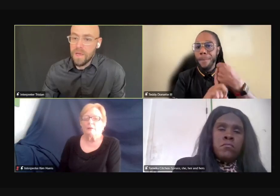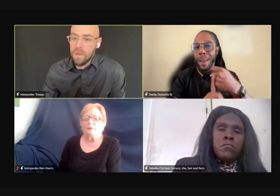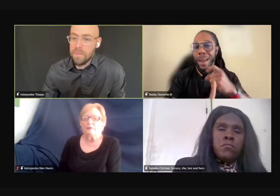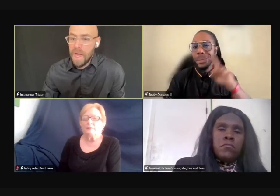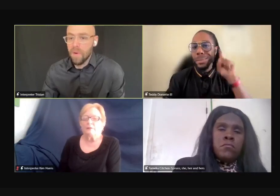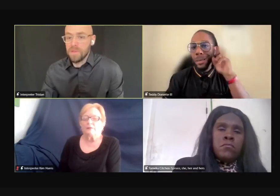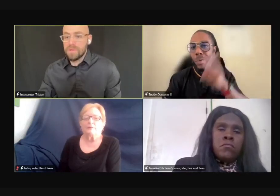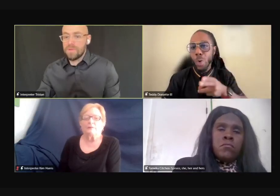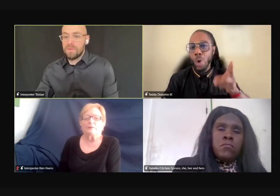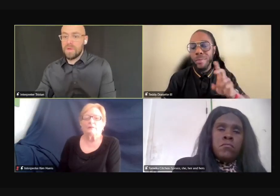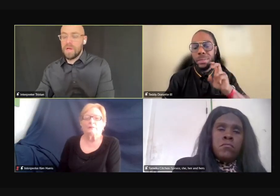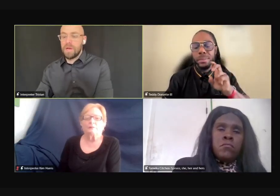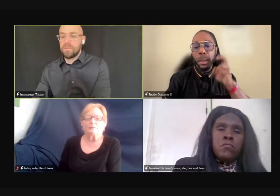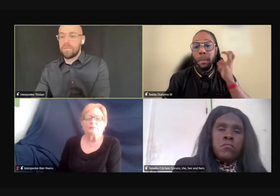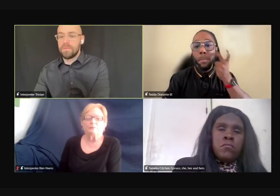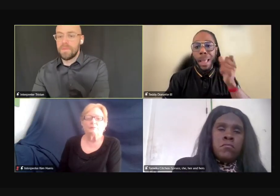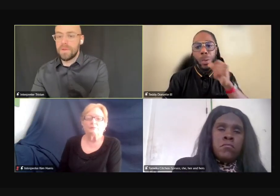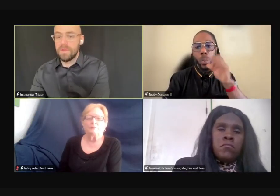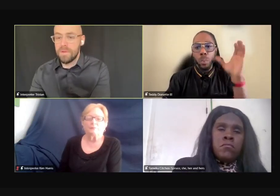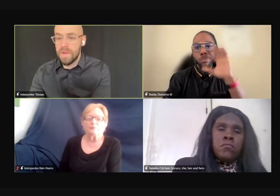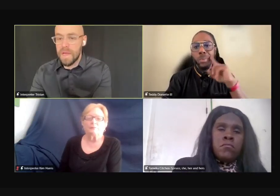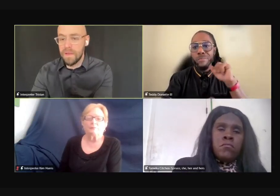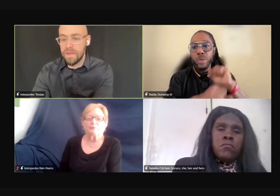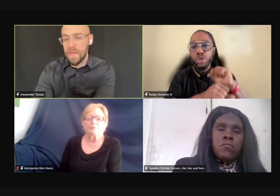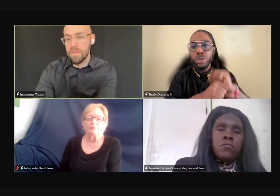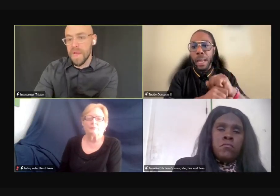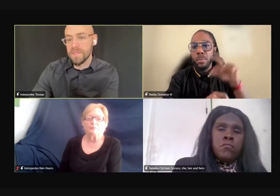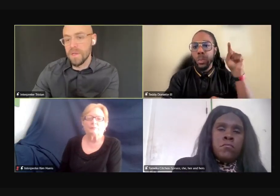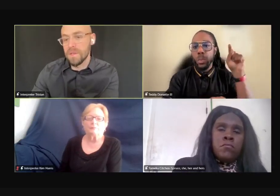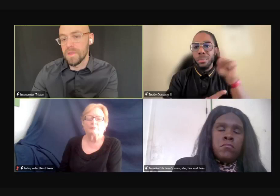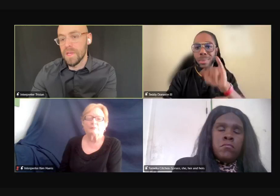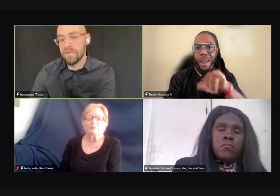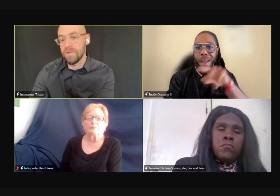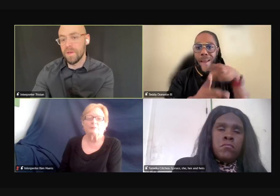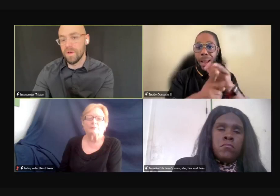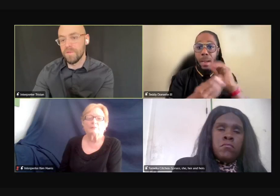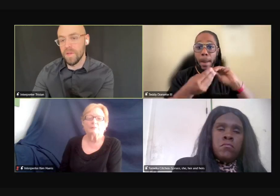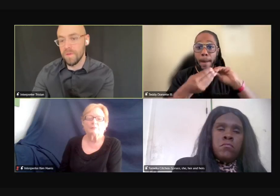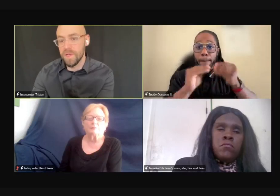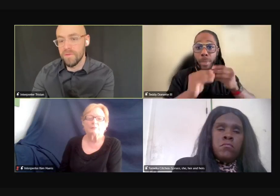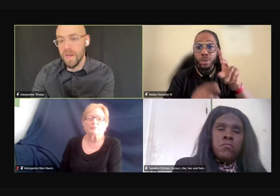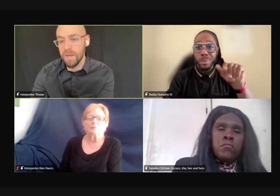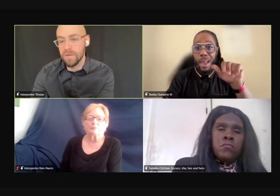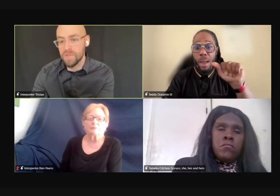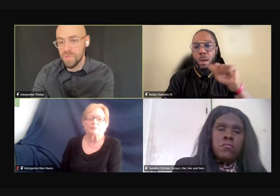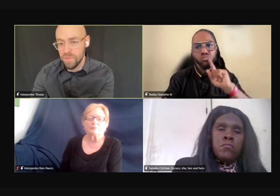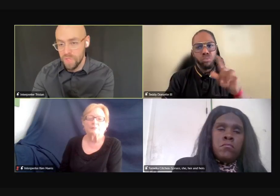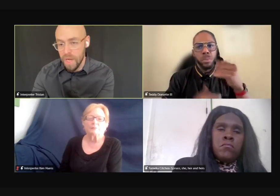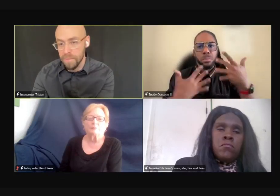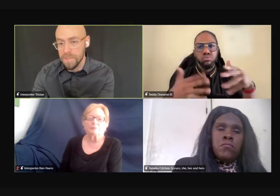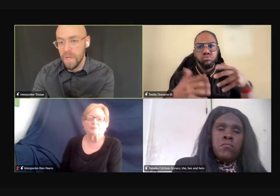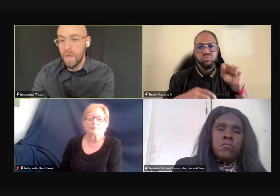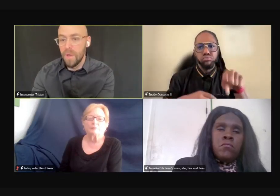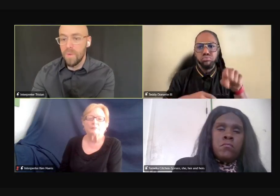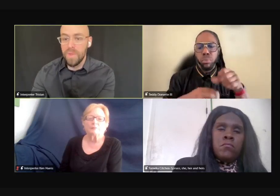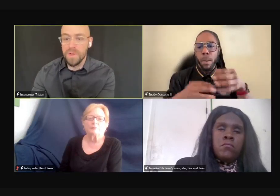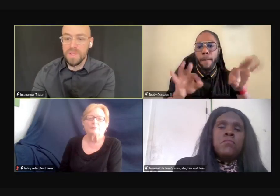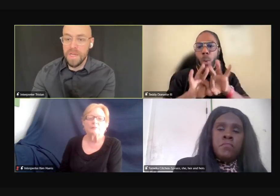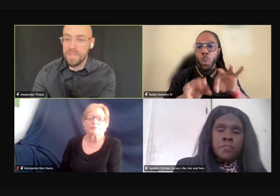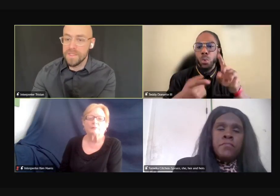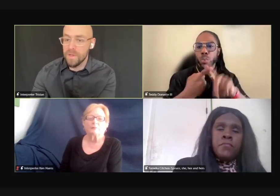about, um, the impacts on the deaf and hard of hearing community and finding jobs.